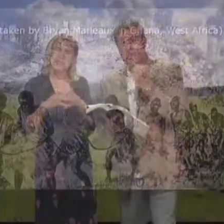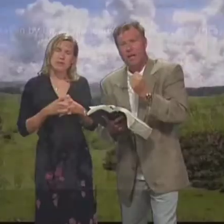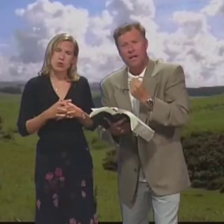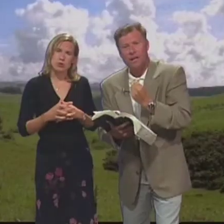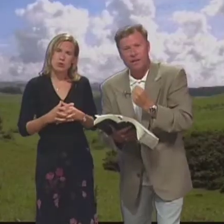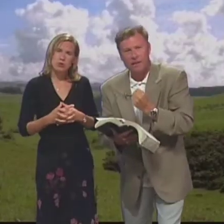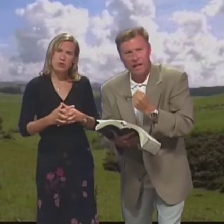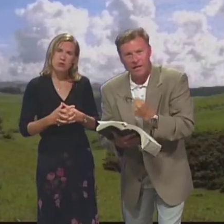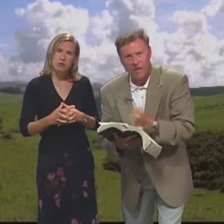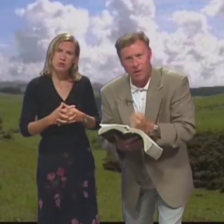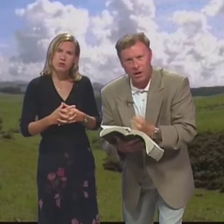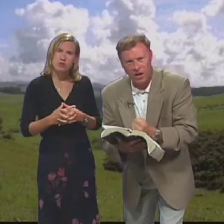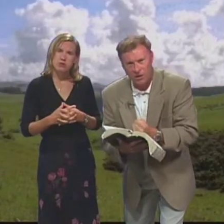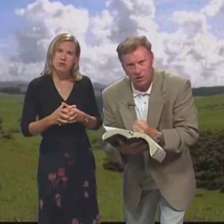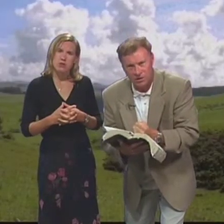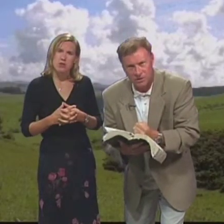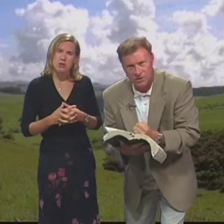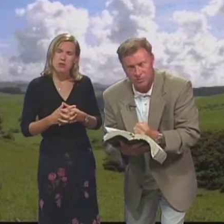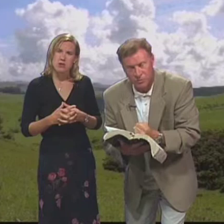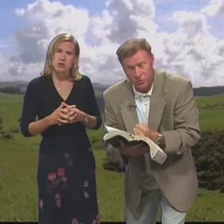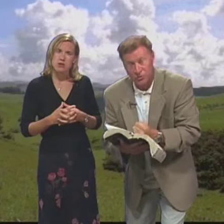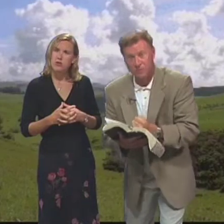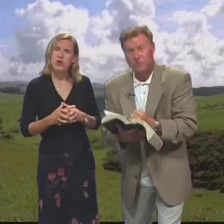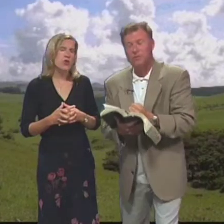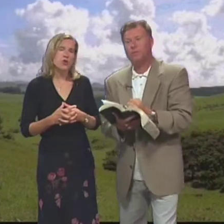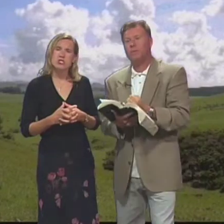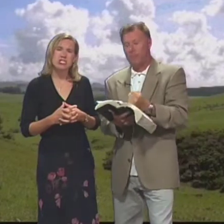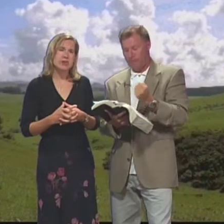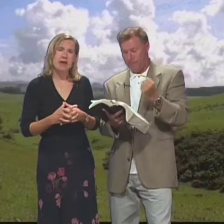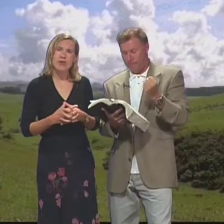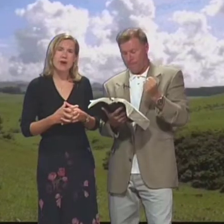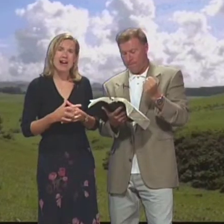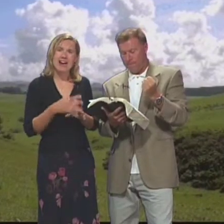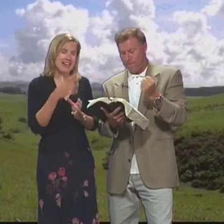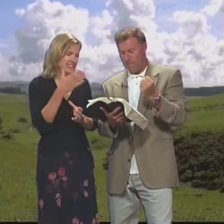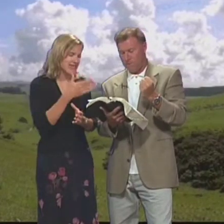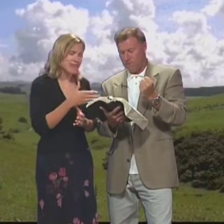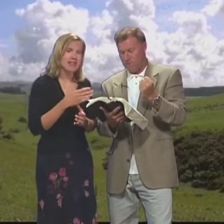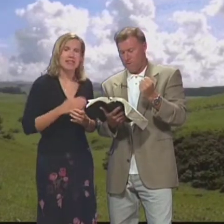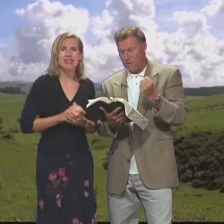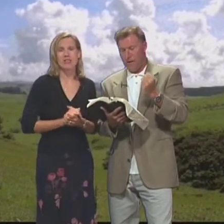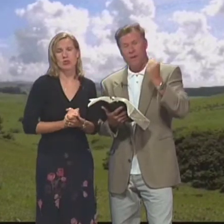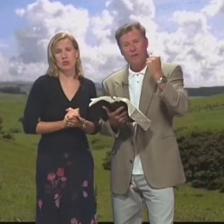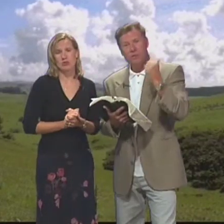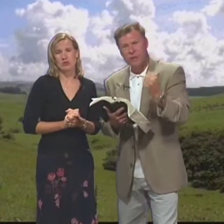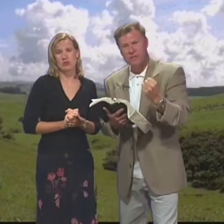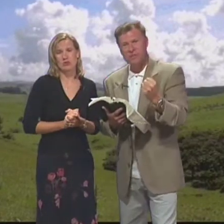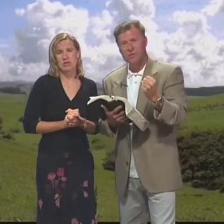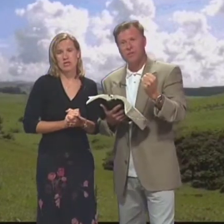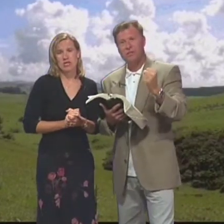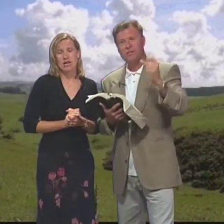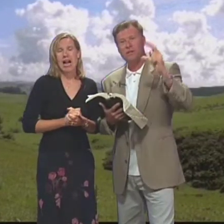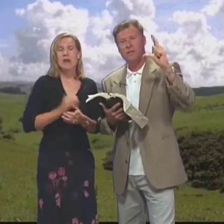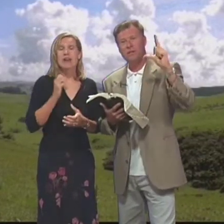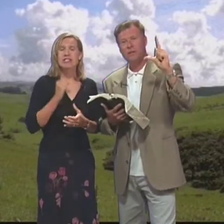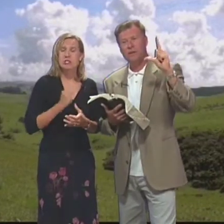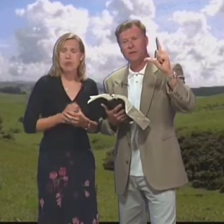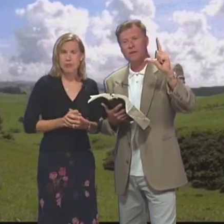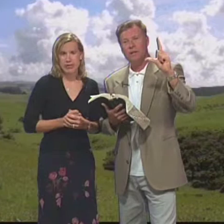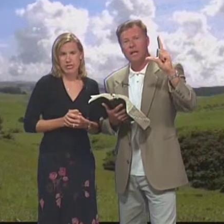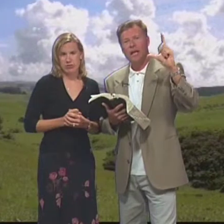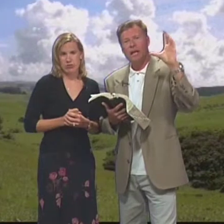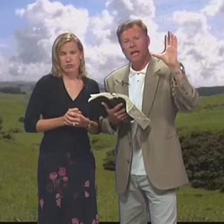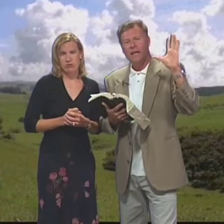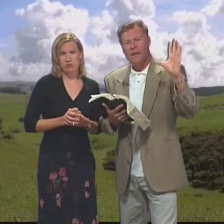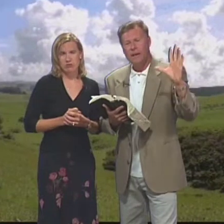general De la esclavitud That is not what God Has called us to do Dios no nos ha llamado A ser parte de eso There's a reason for this Hay una